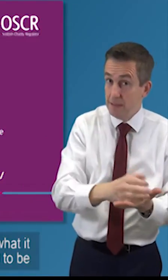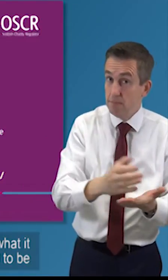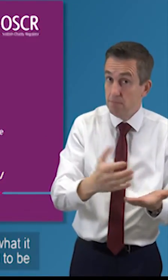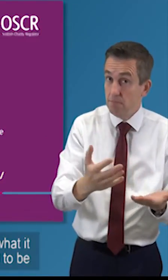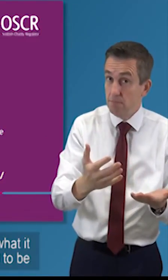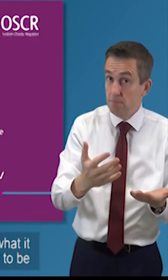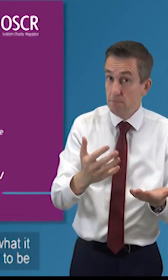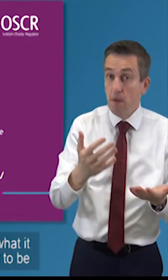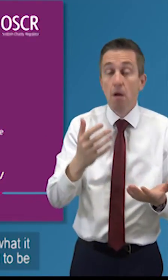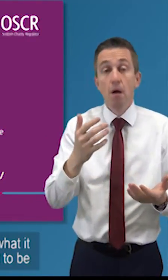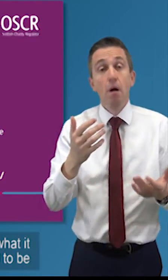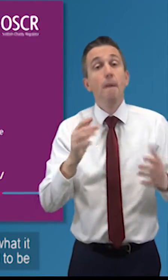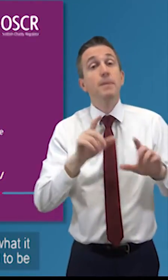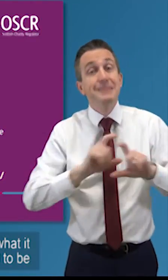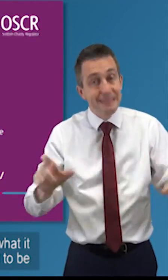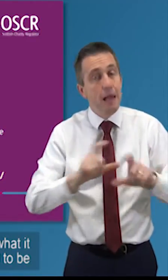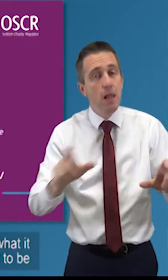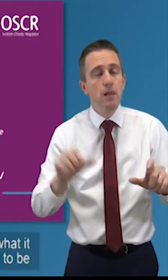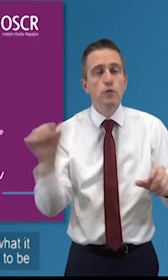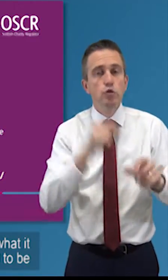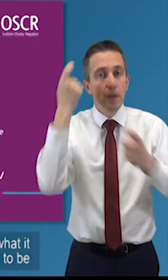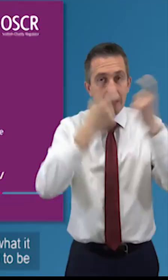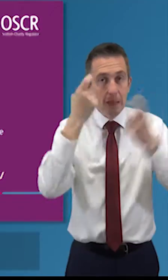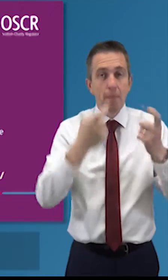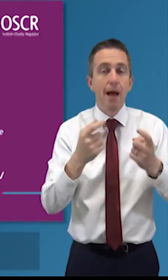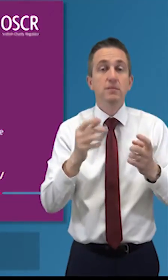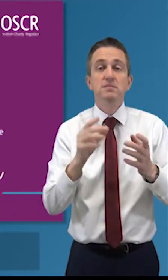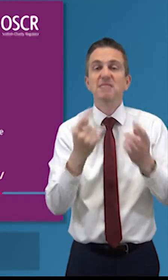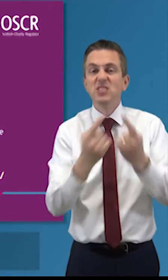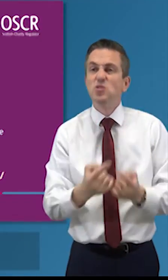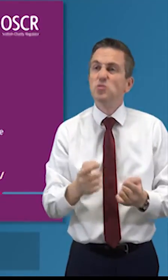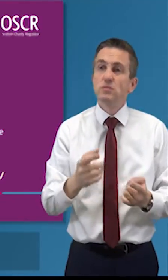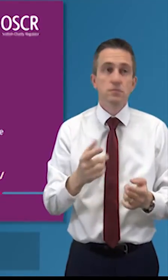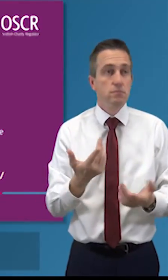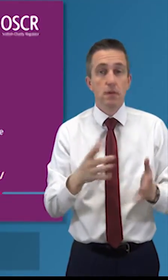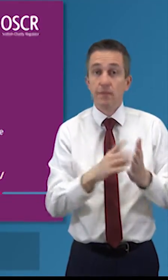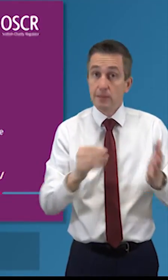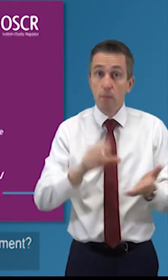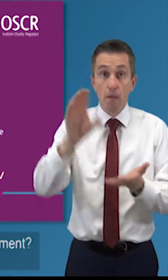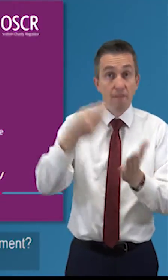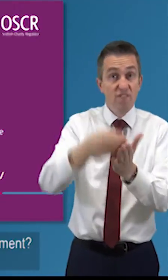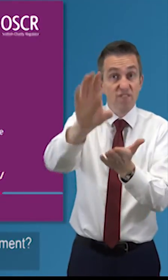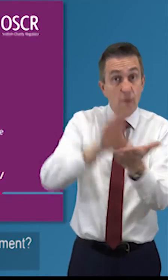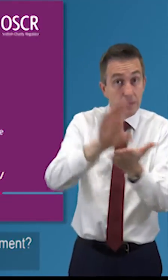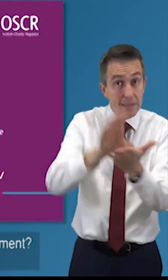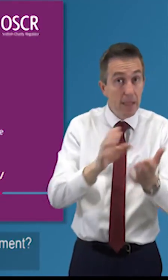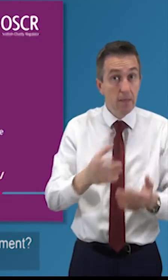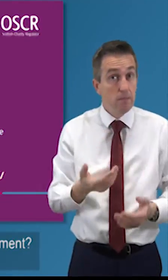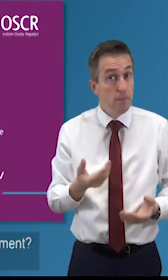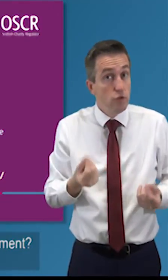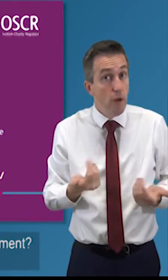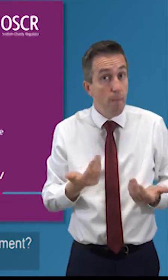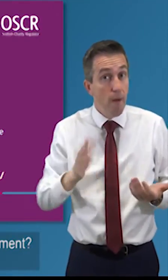does uh but there are some real things that you ought to be thinking about funding what are your funding streams at the moment